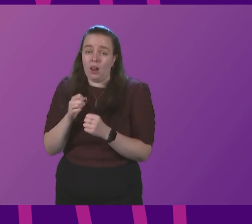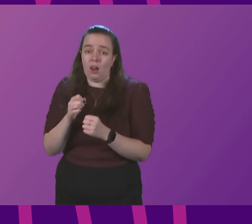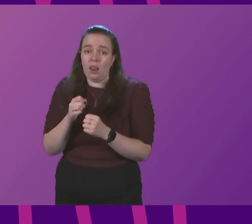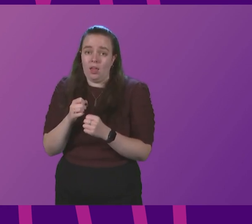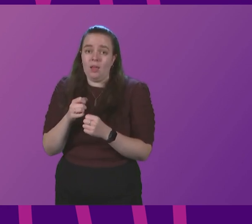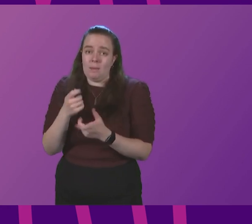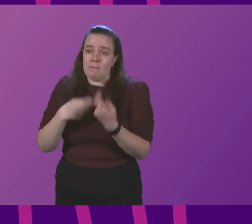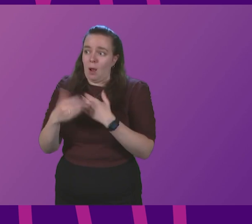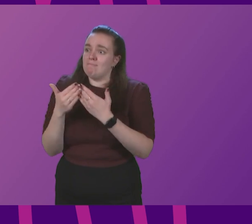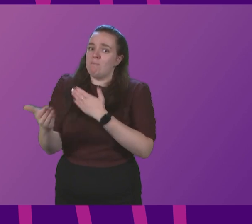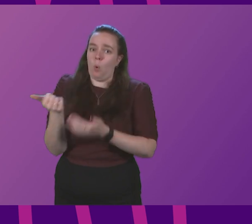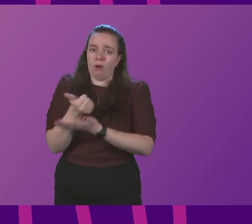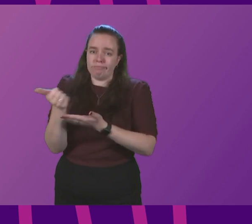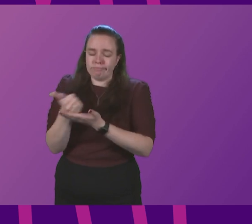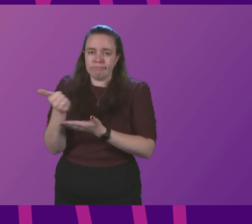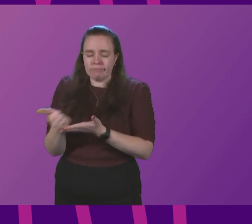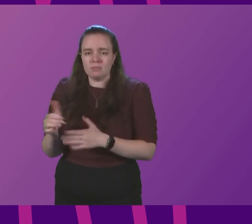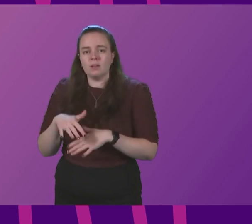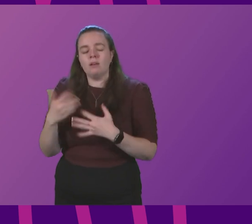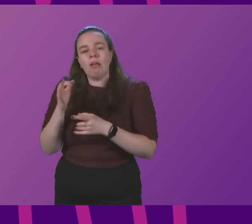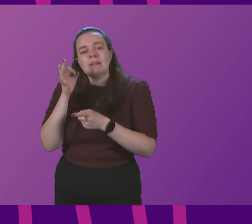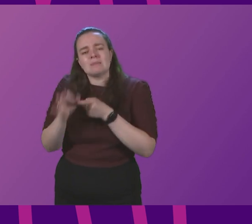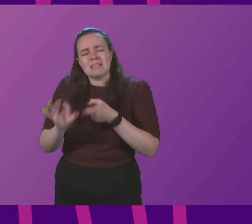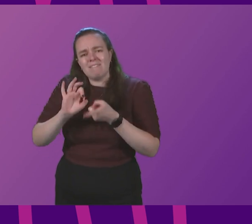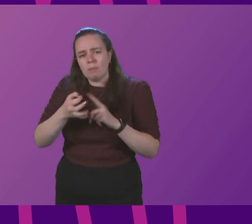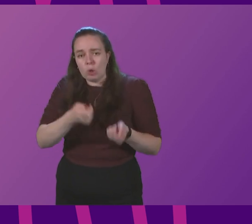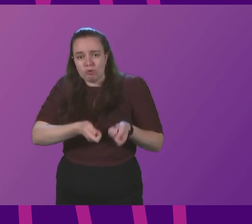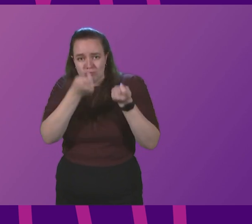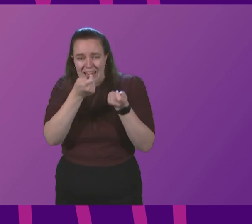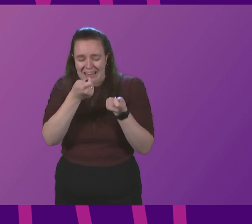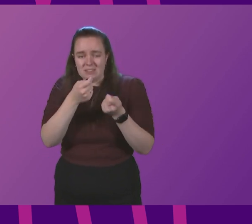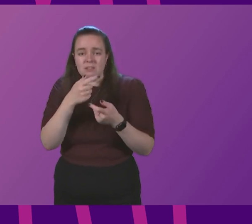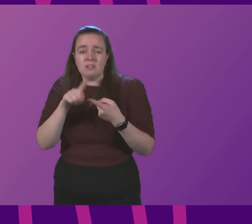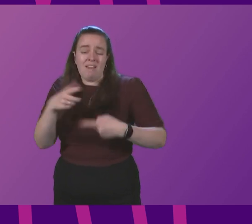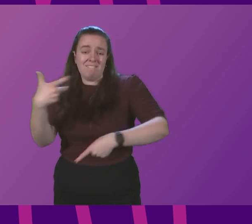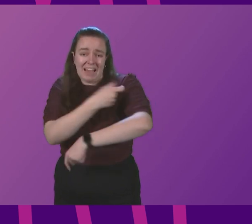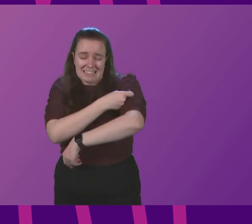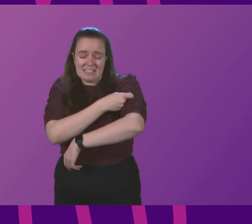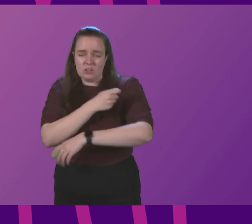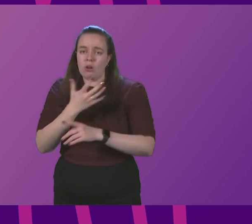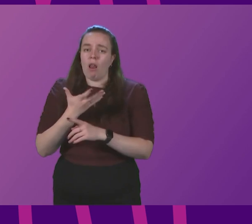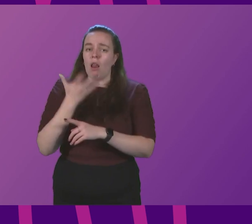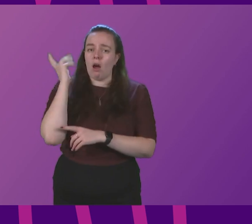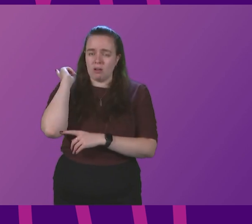intensify. In terms of the specific points raised on vaccination, I